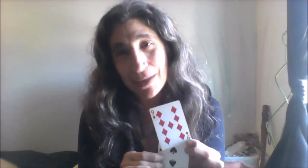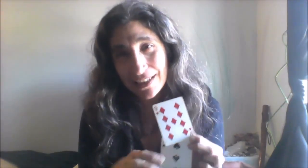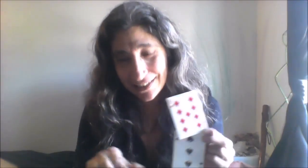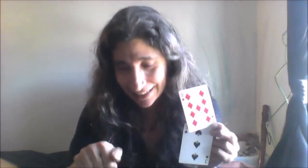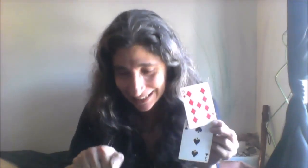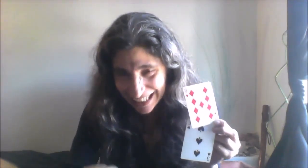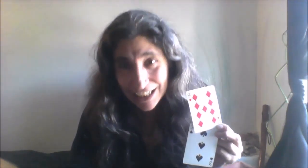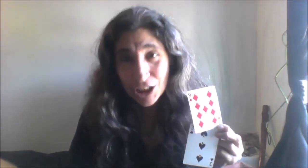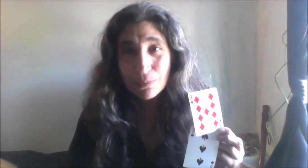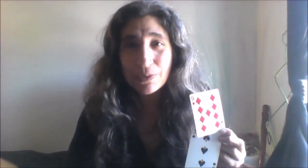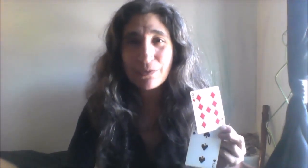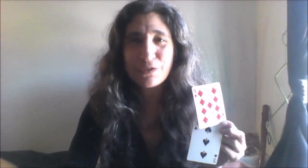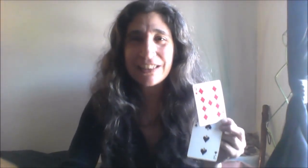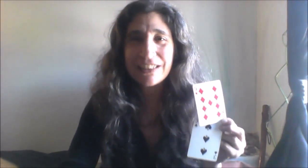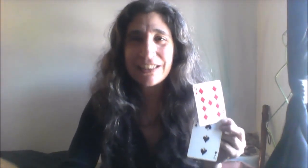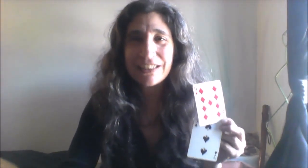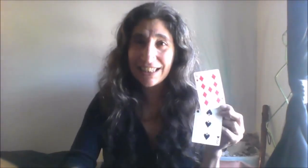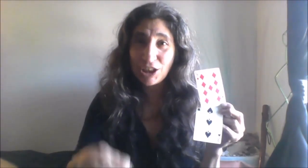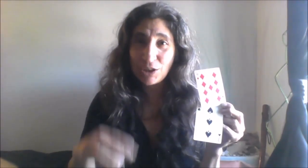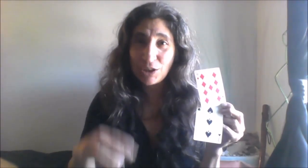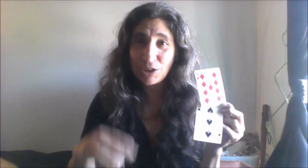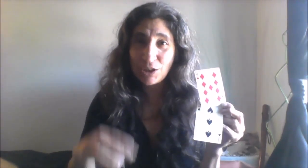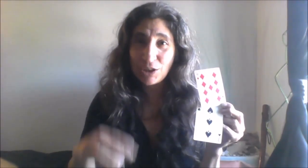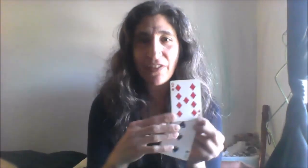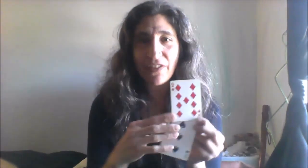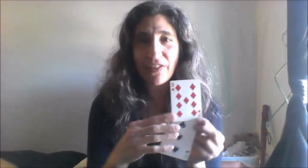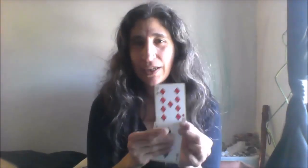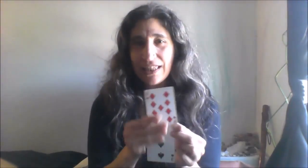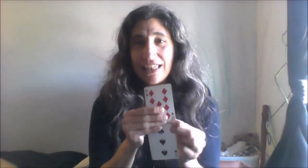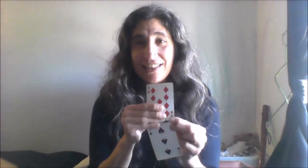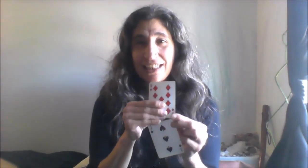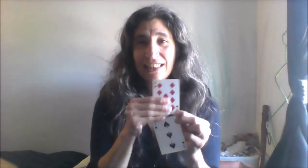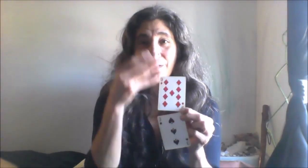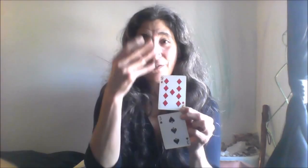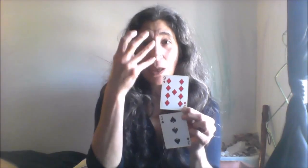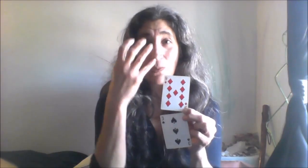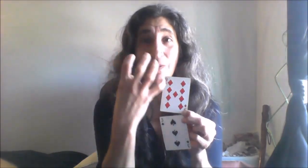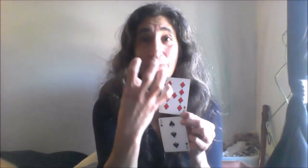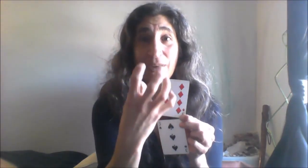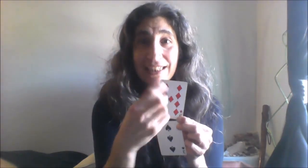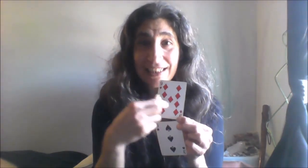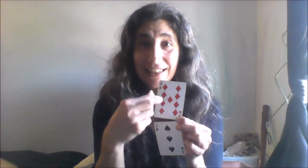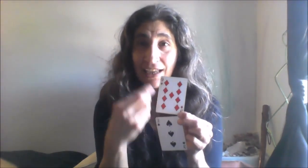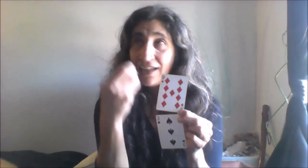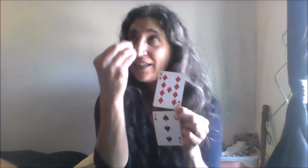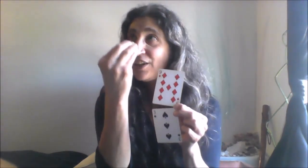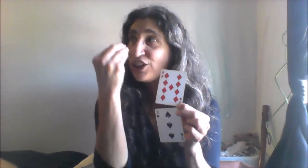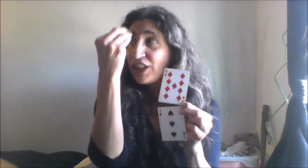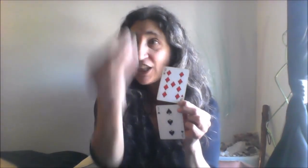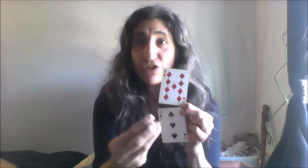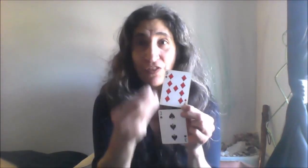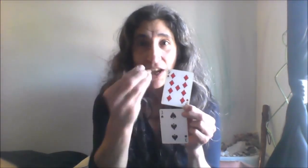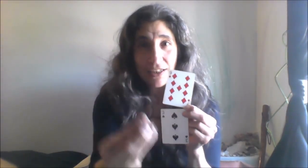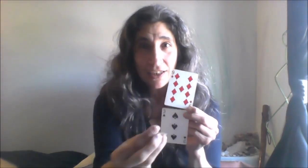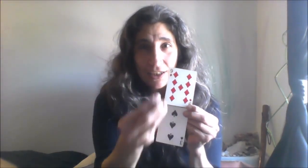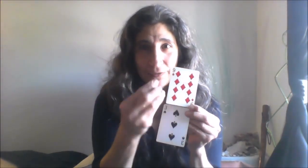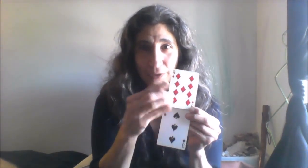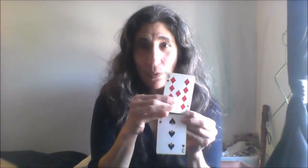the magic manifesting little by little but boy huh here it is the first two weeks let's see okay but